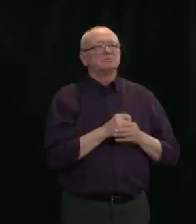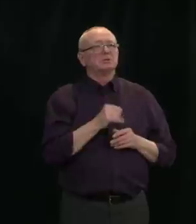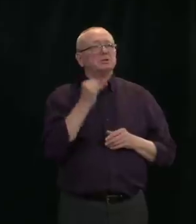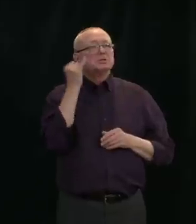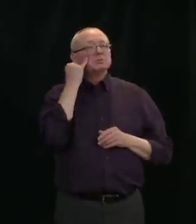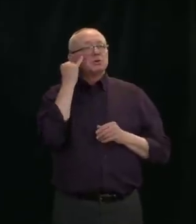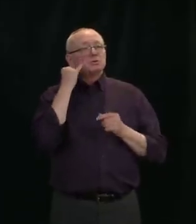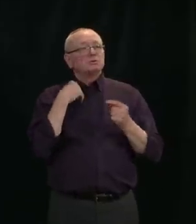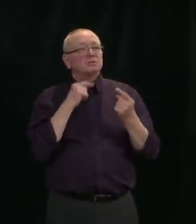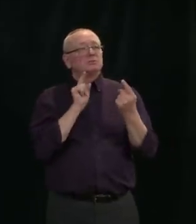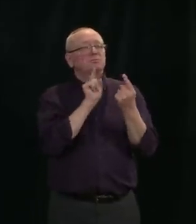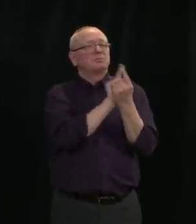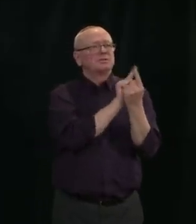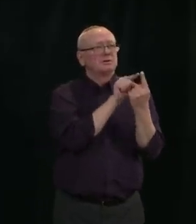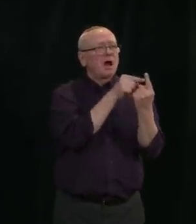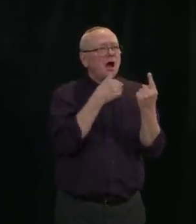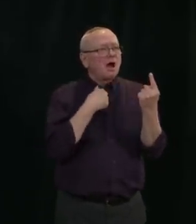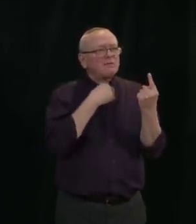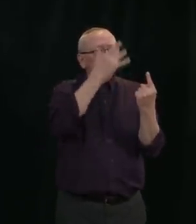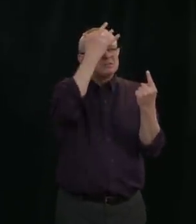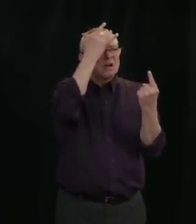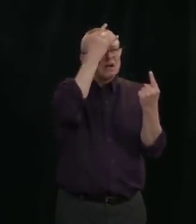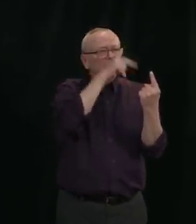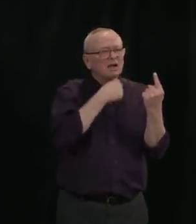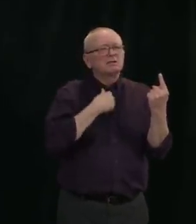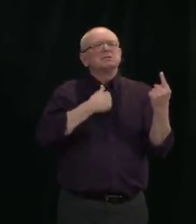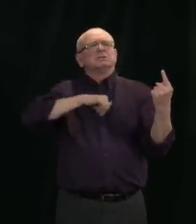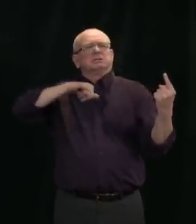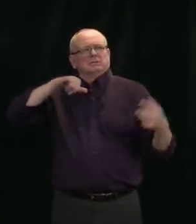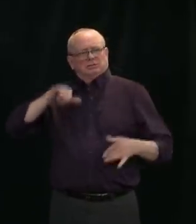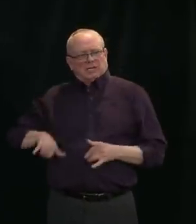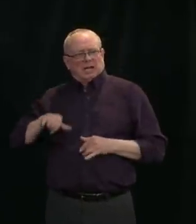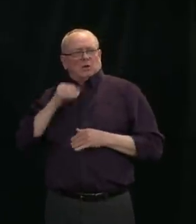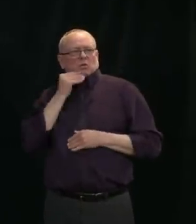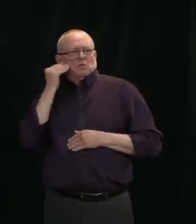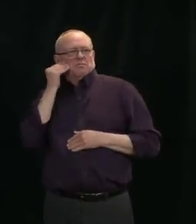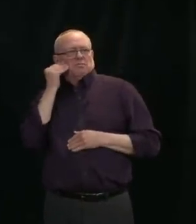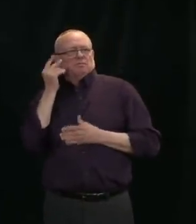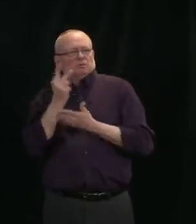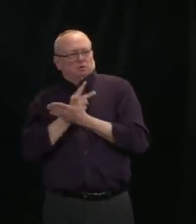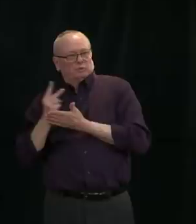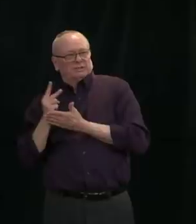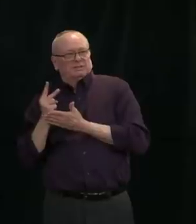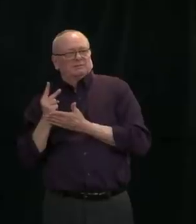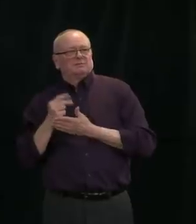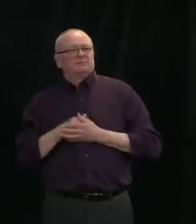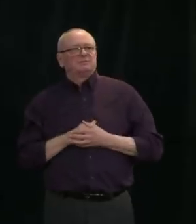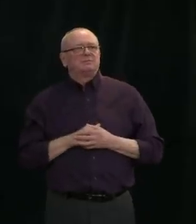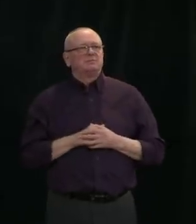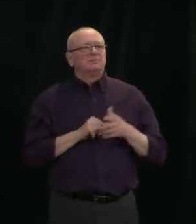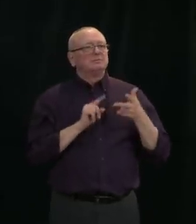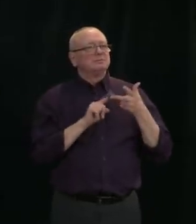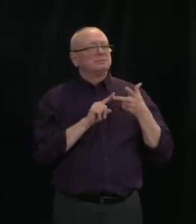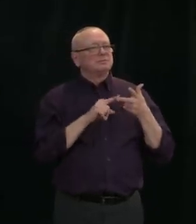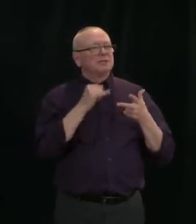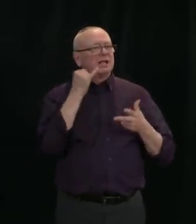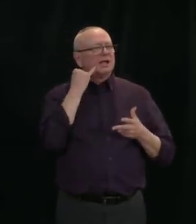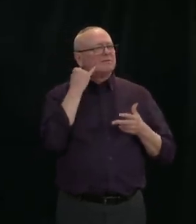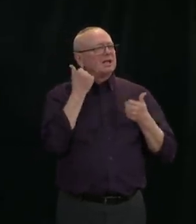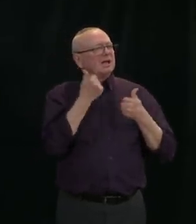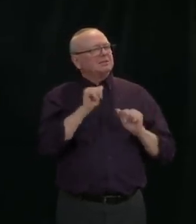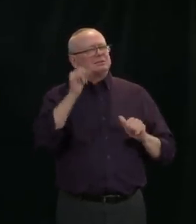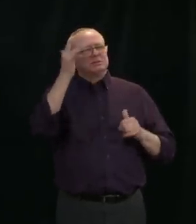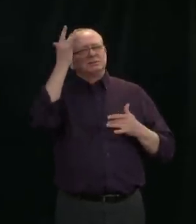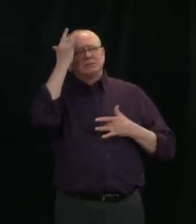must stay home for two weeks. And if someone has any symptoms, so be that sore throat, runny nose, fever, cough, shortness of